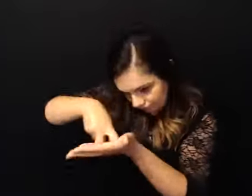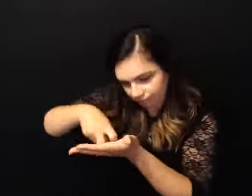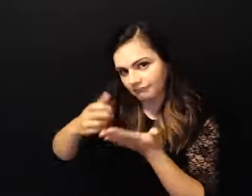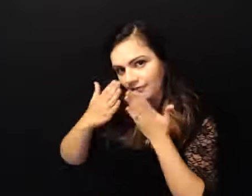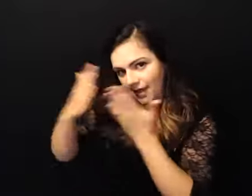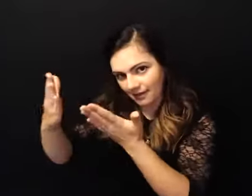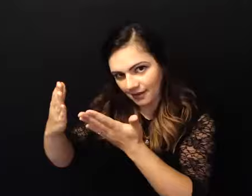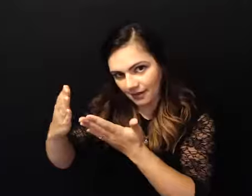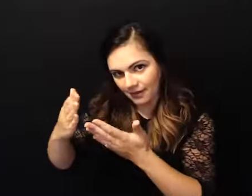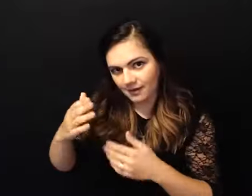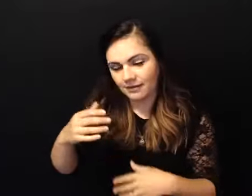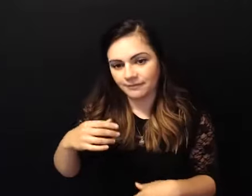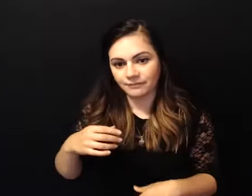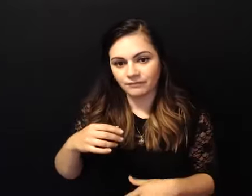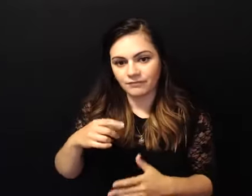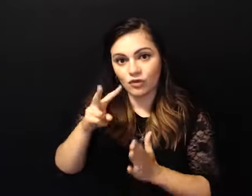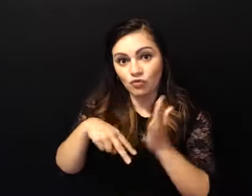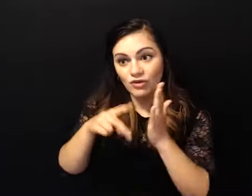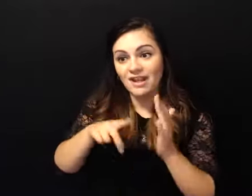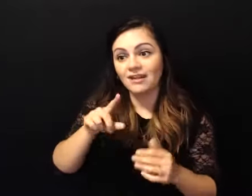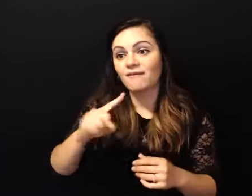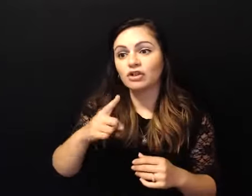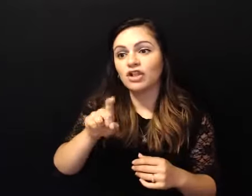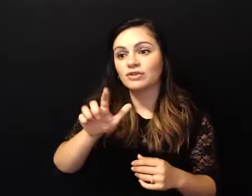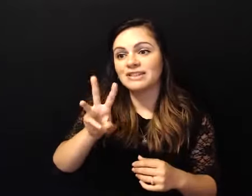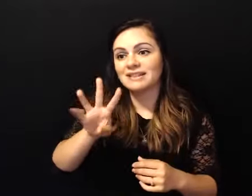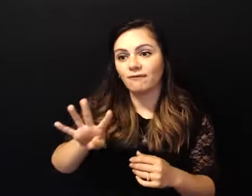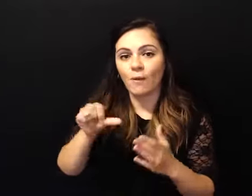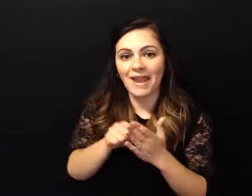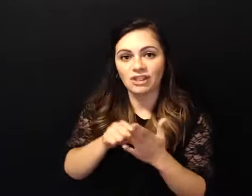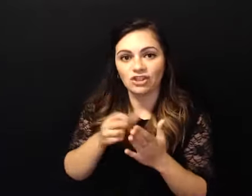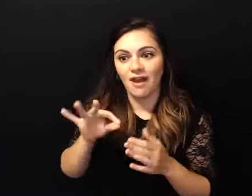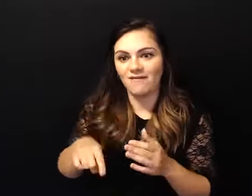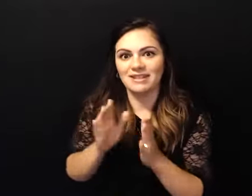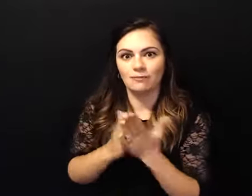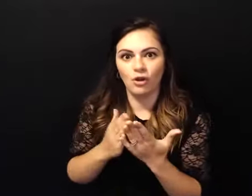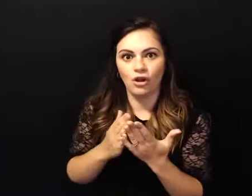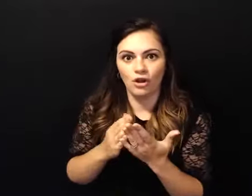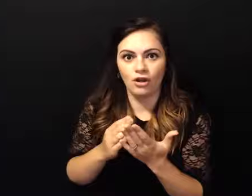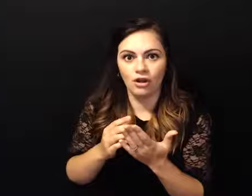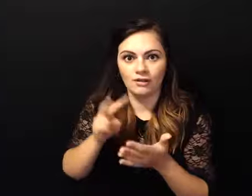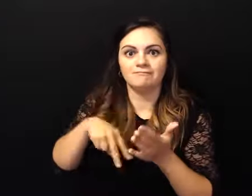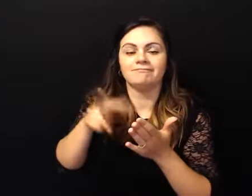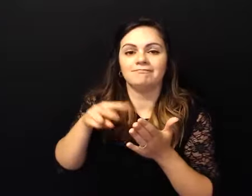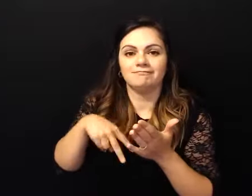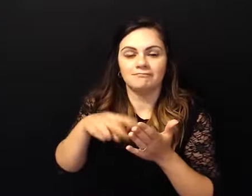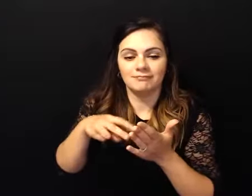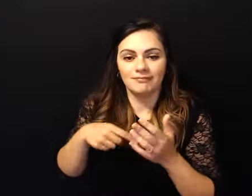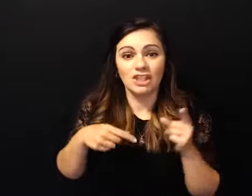164 pages always call your sponsor and she put her name and her phone number in the book so i i had it right here